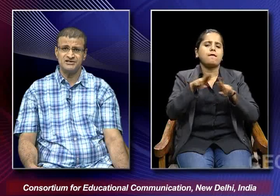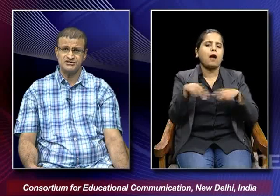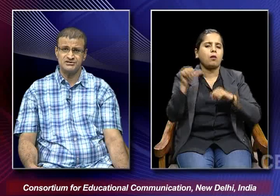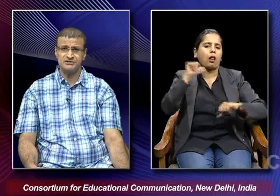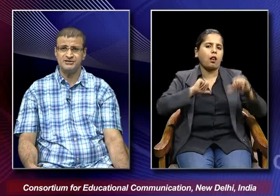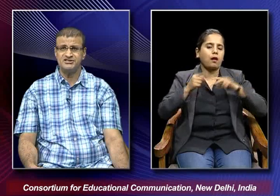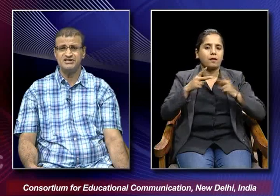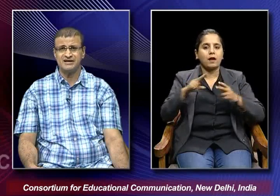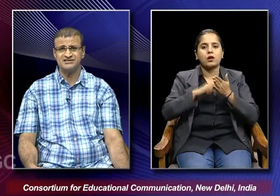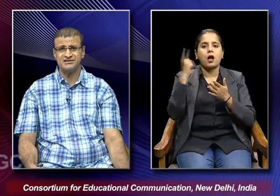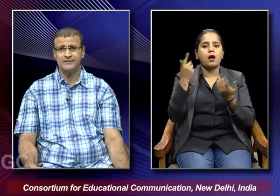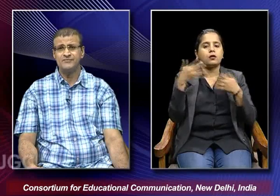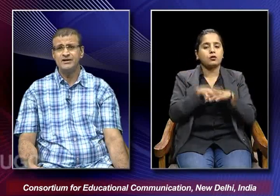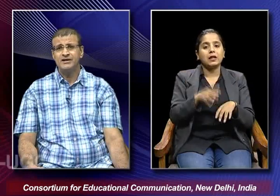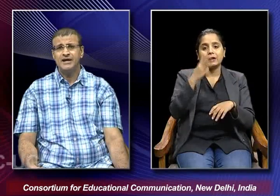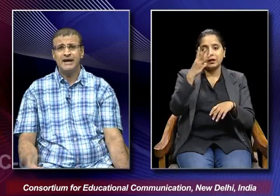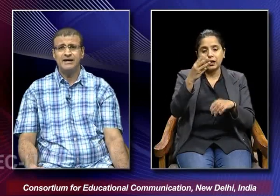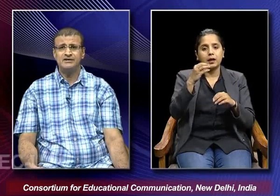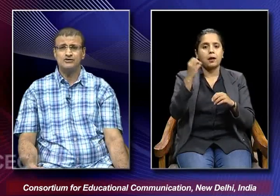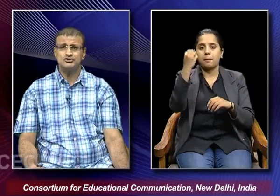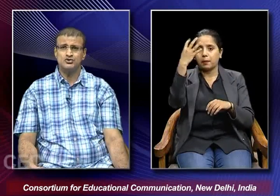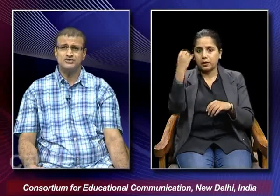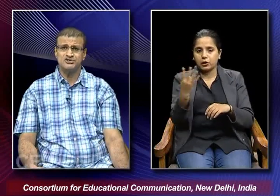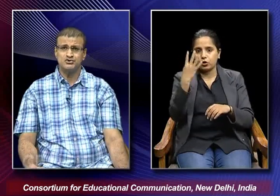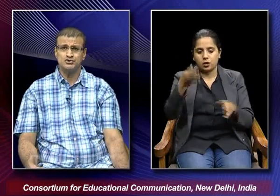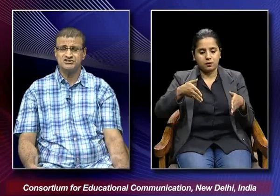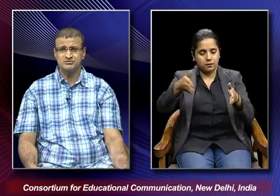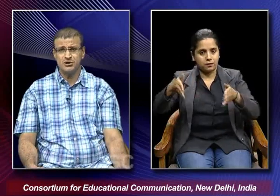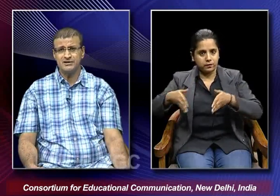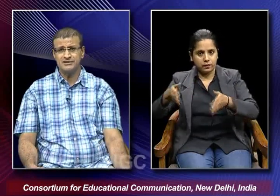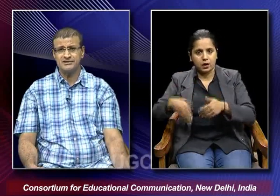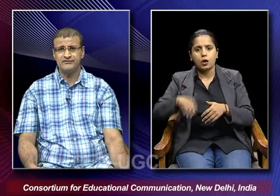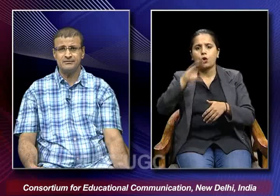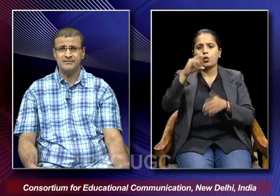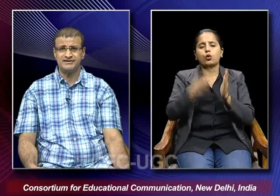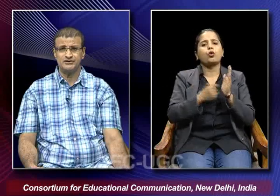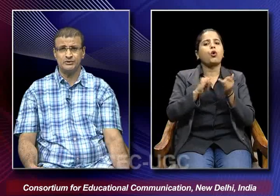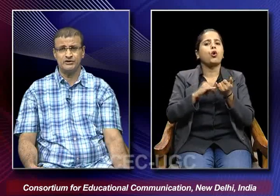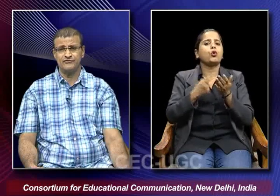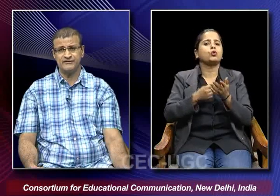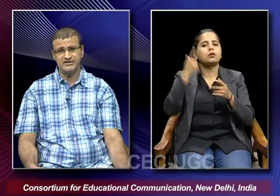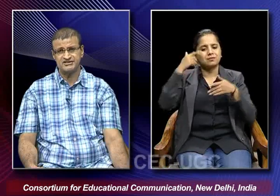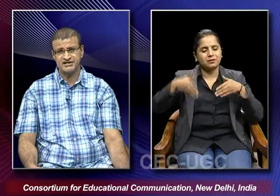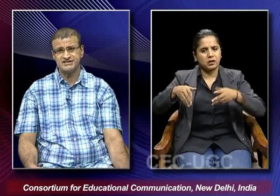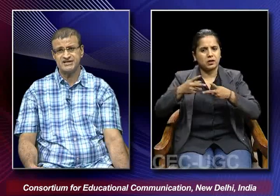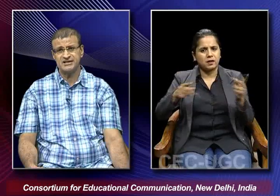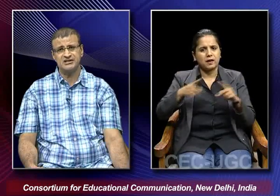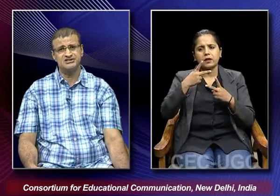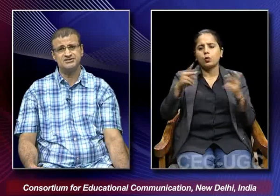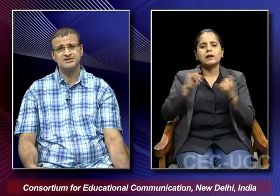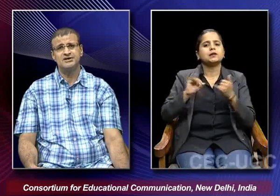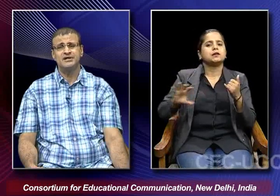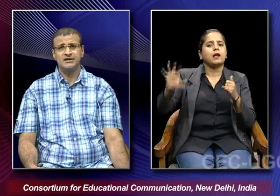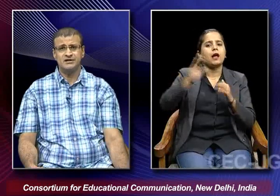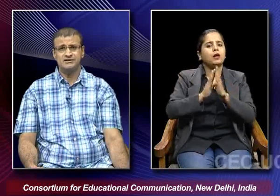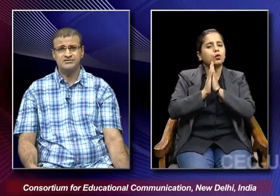integration and the crossroads is used symbolically in the film as a union of different states and religions